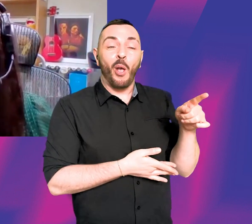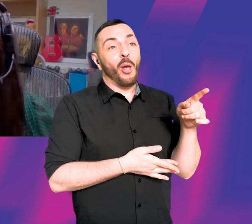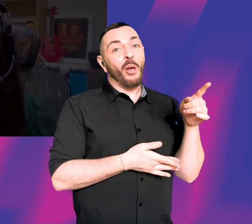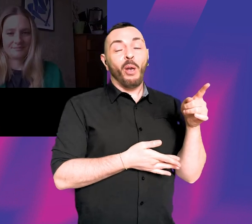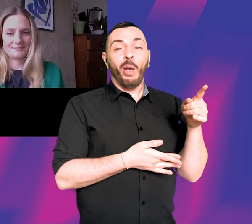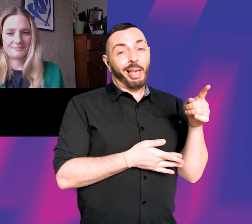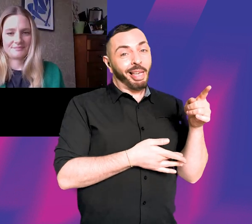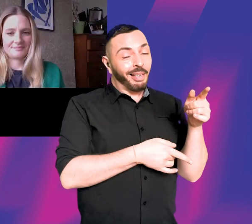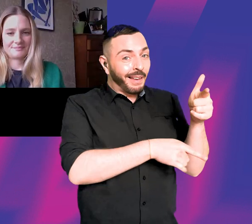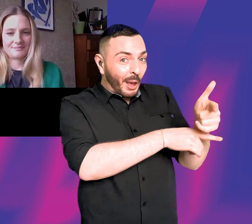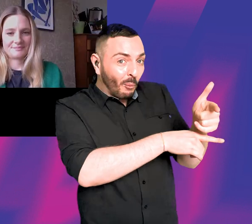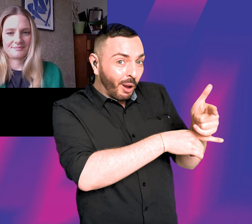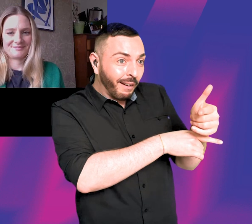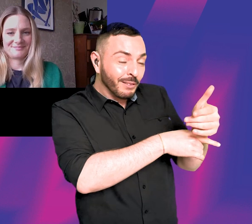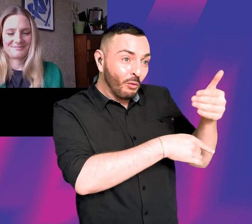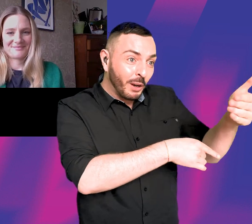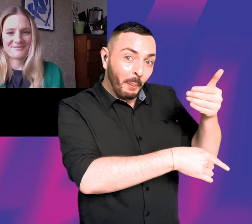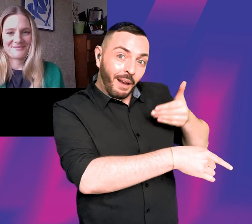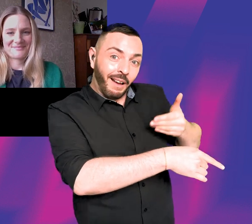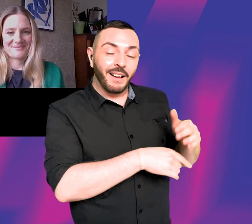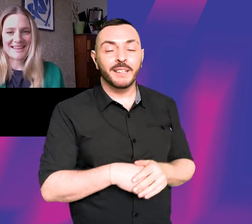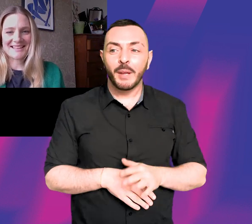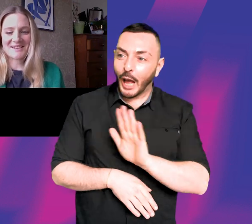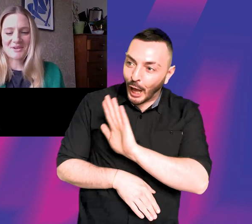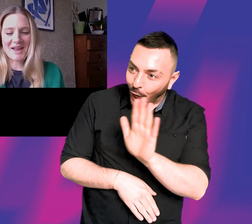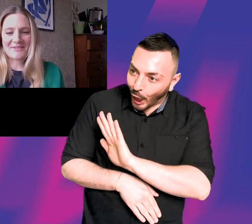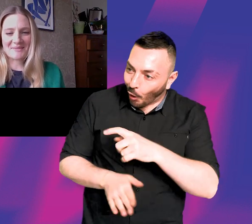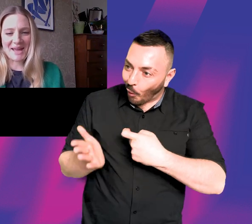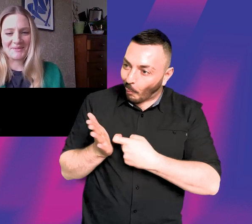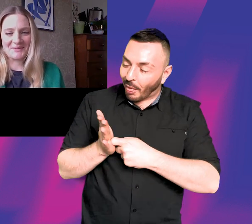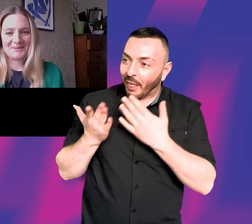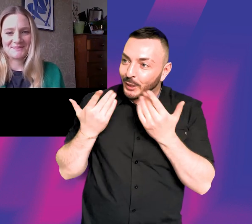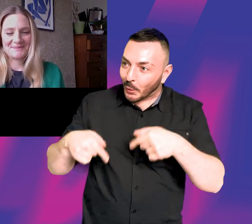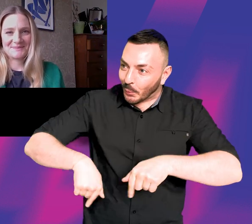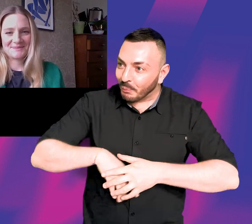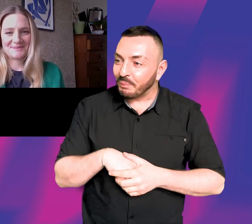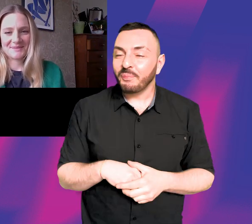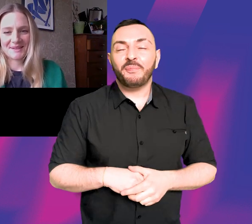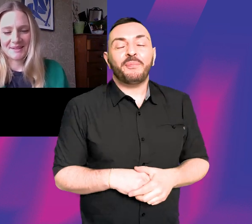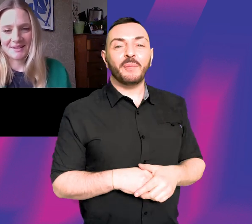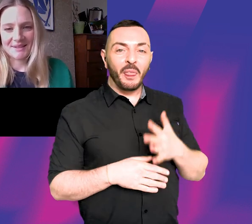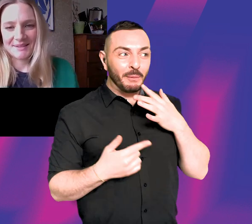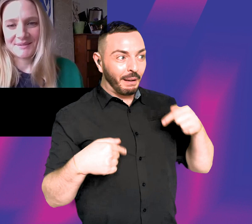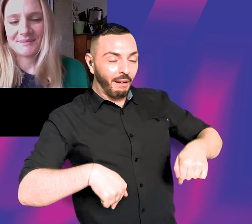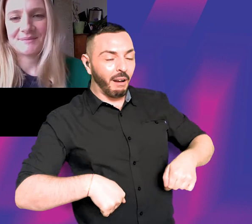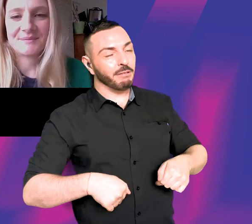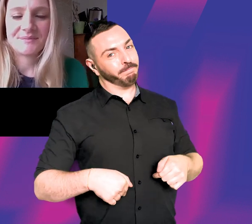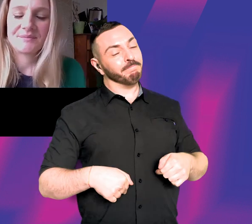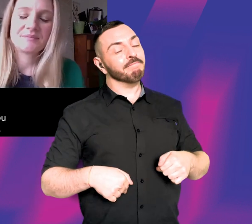behind and in front of the camera. Hello, Romola. Thank you so much for joining us. Thanks so much for having me. Oh, the pleasure is